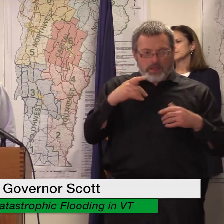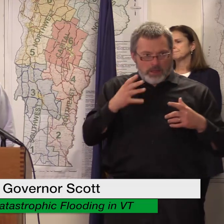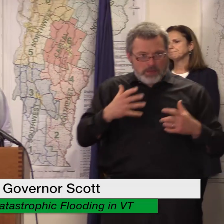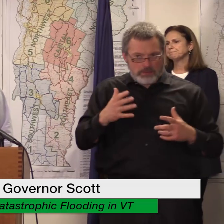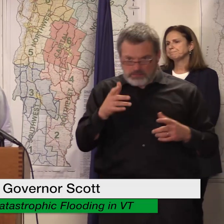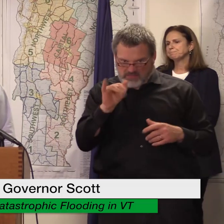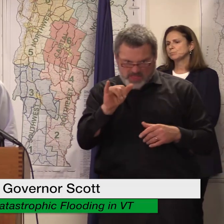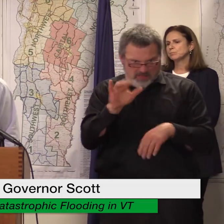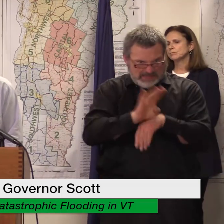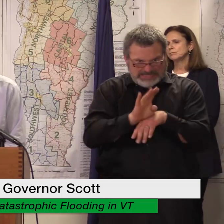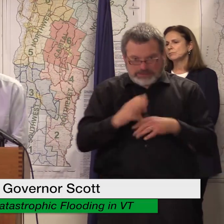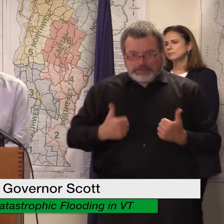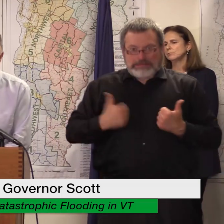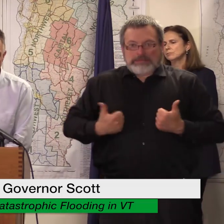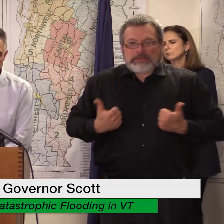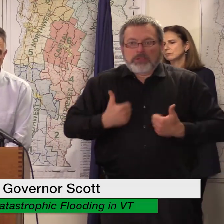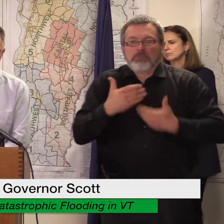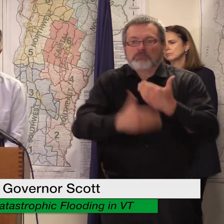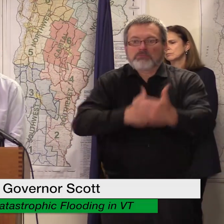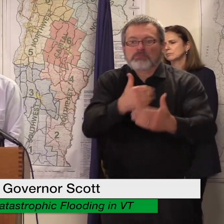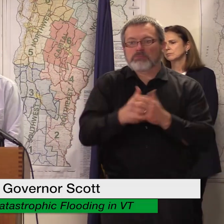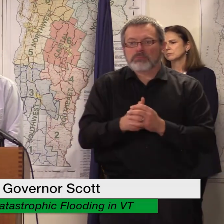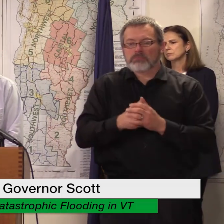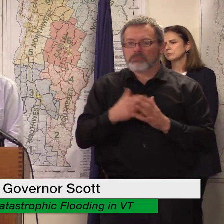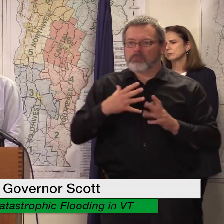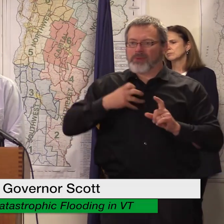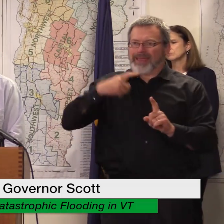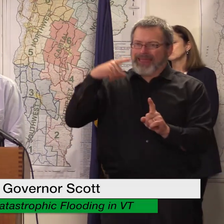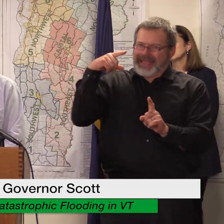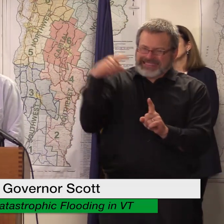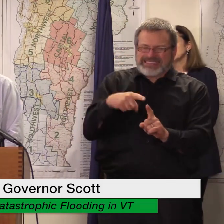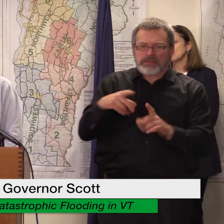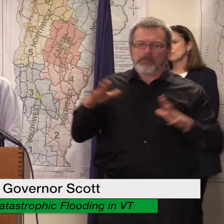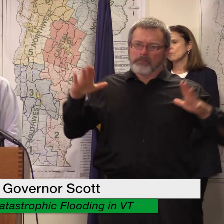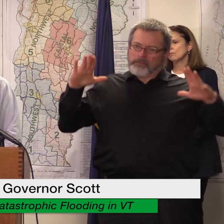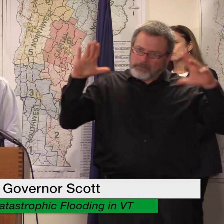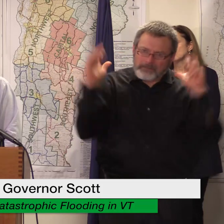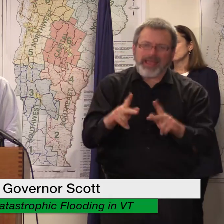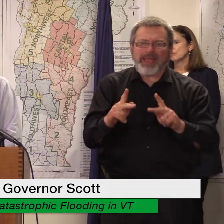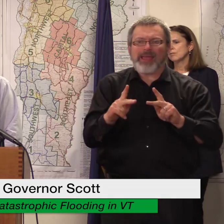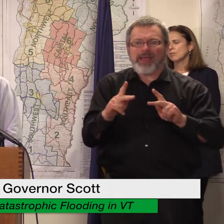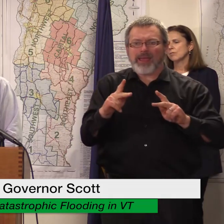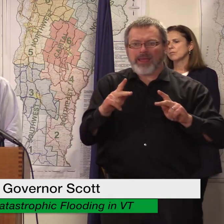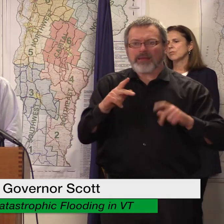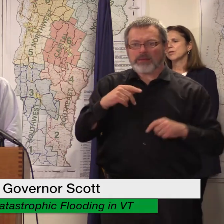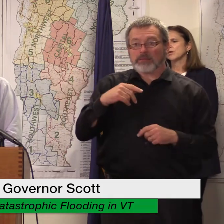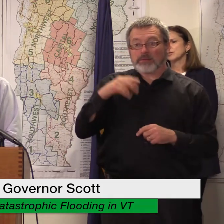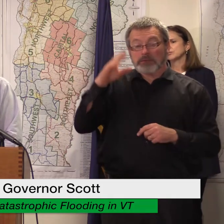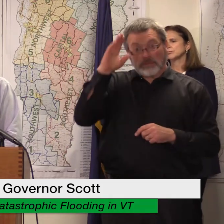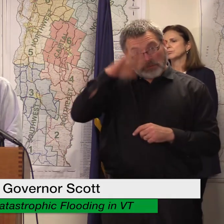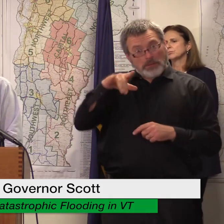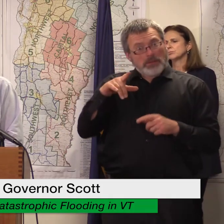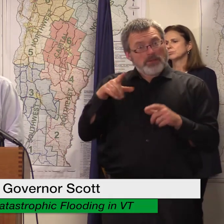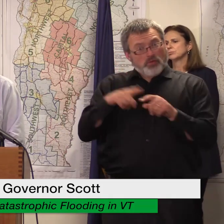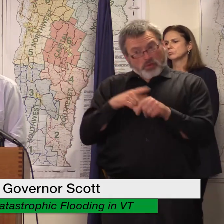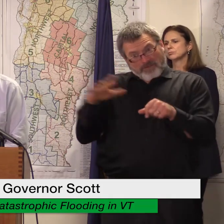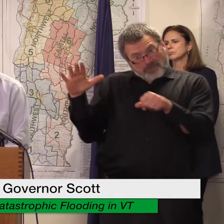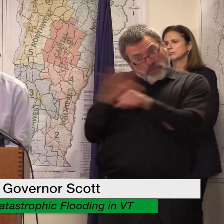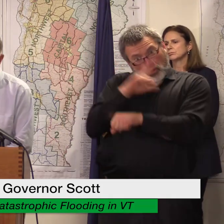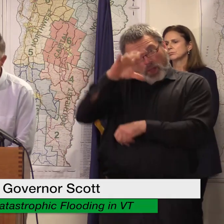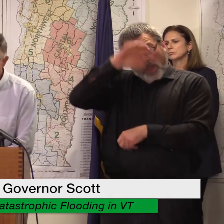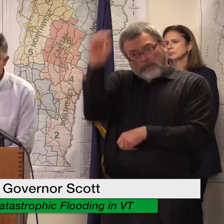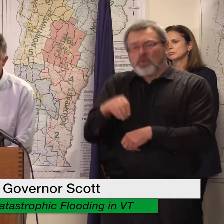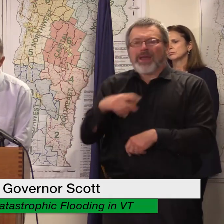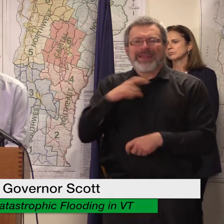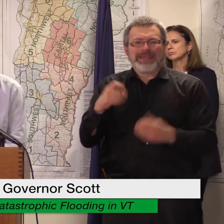in order to make sure we fully recover we will need supplemental support from Congress to